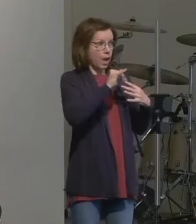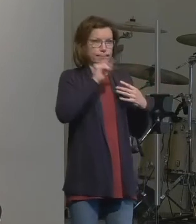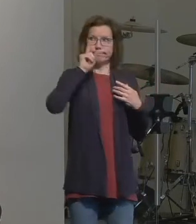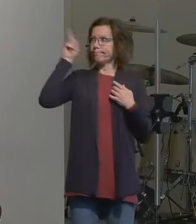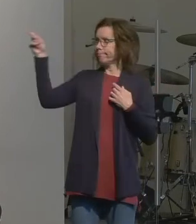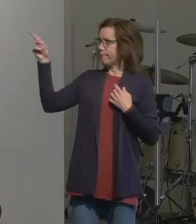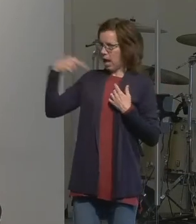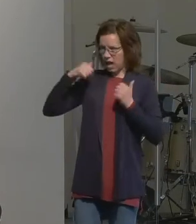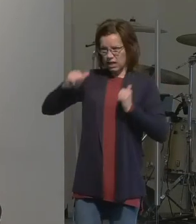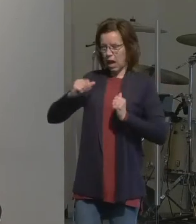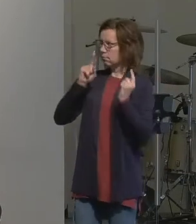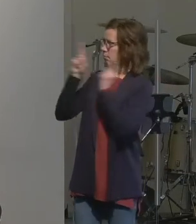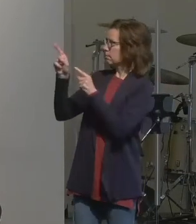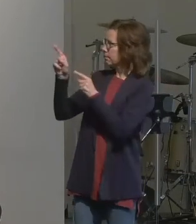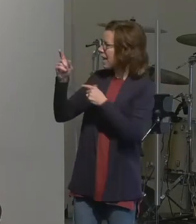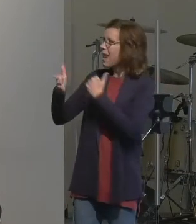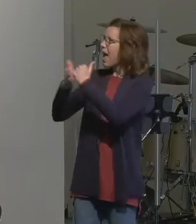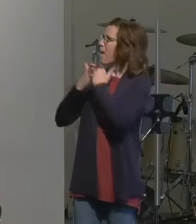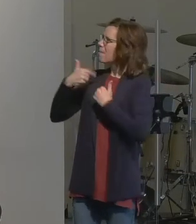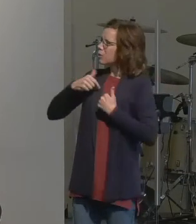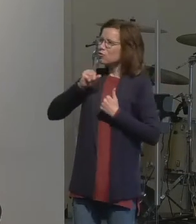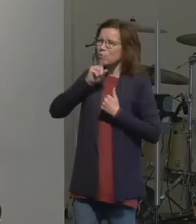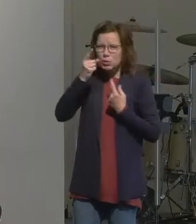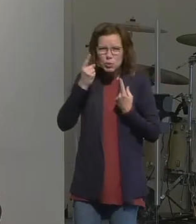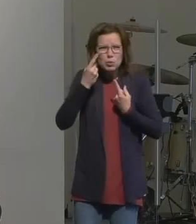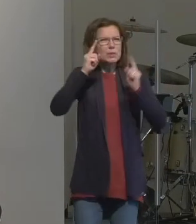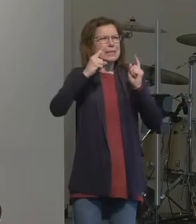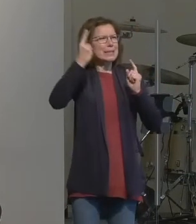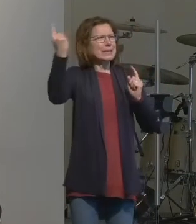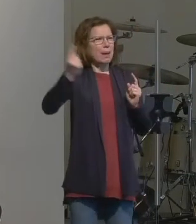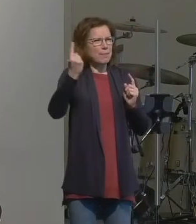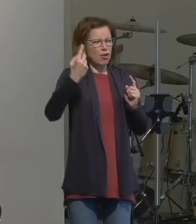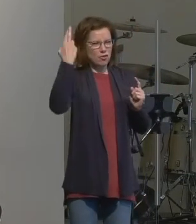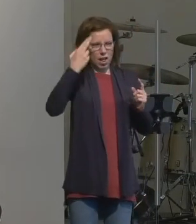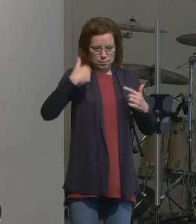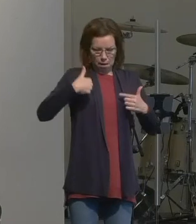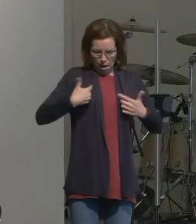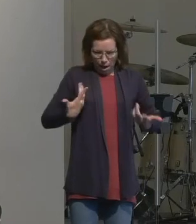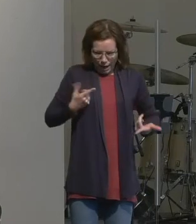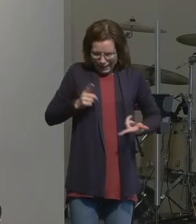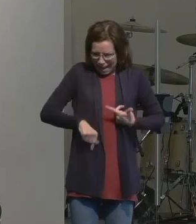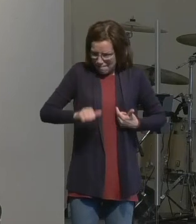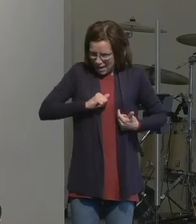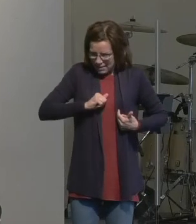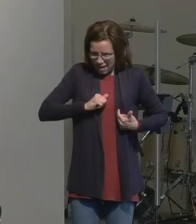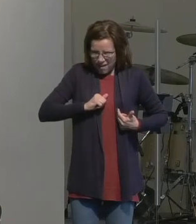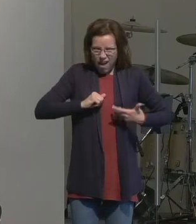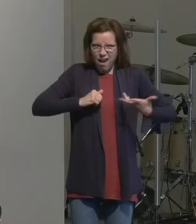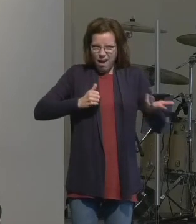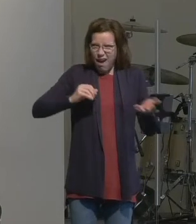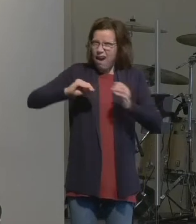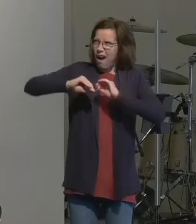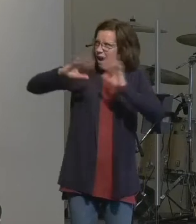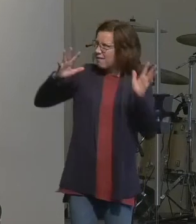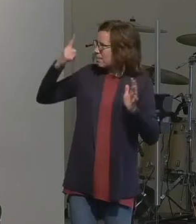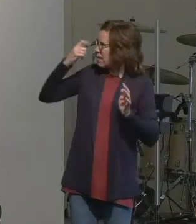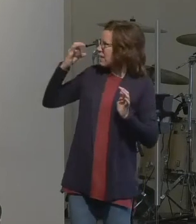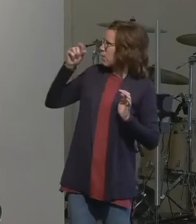could accomplish and let us as they are accomplished realize that it was only accomplished because of you